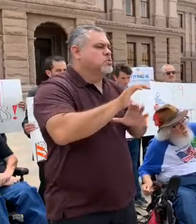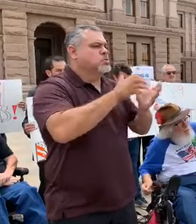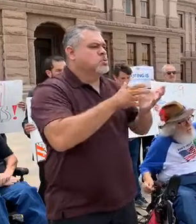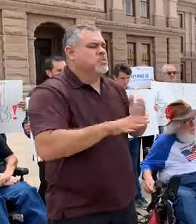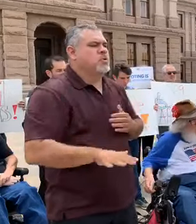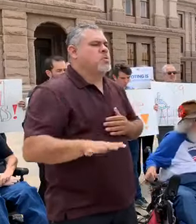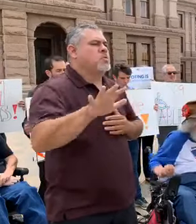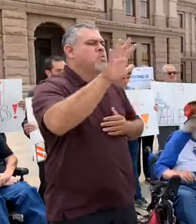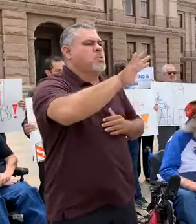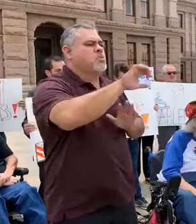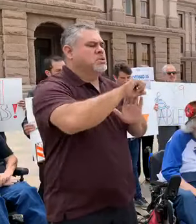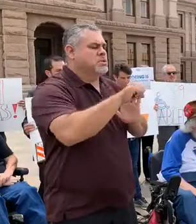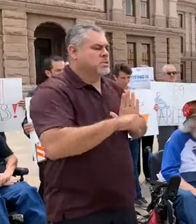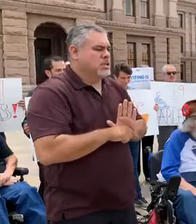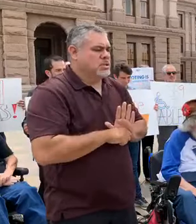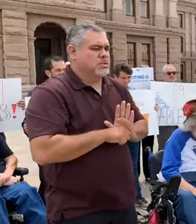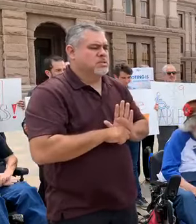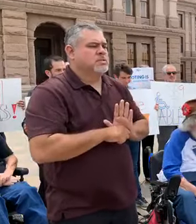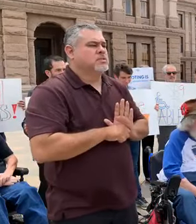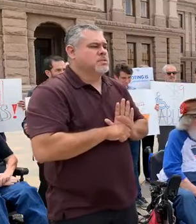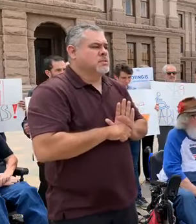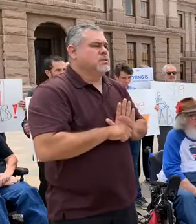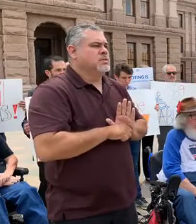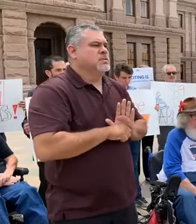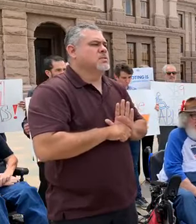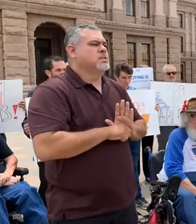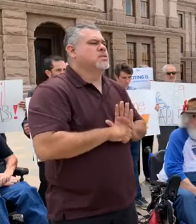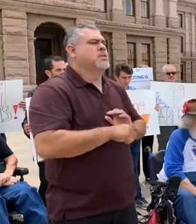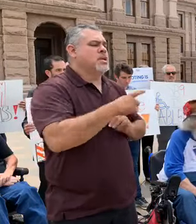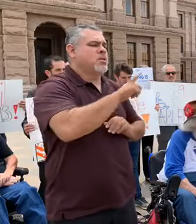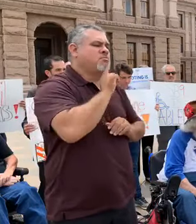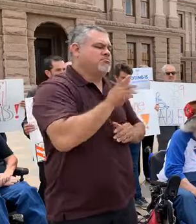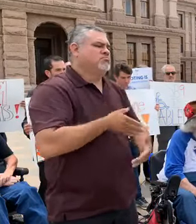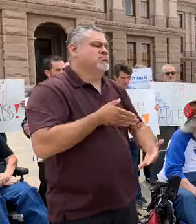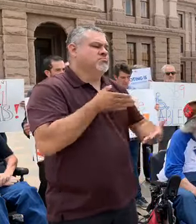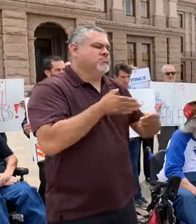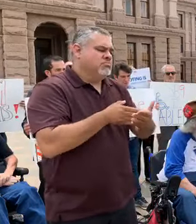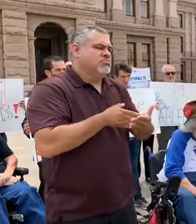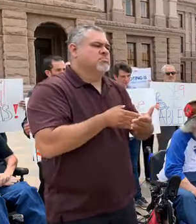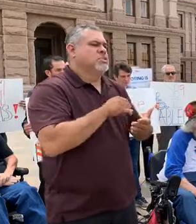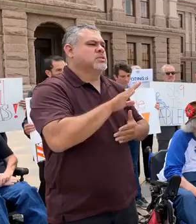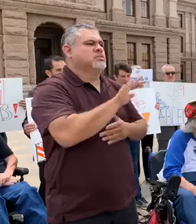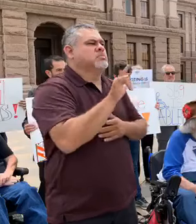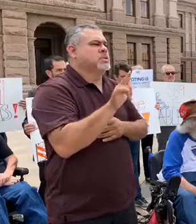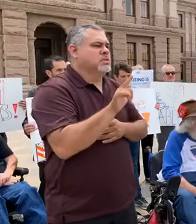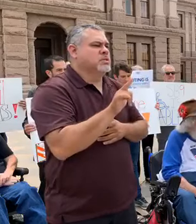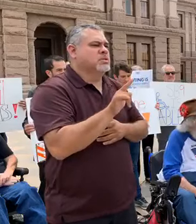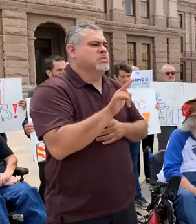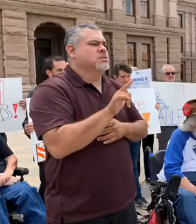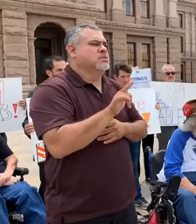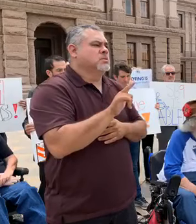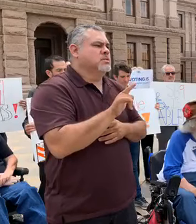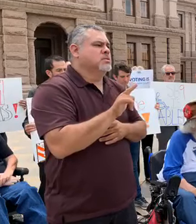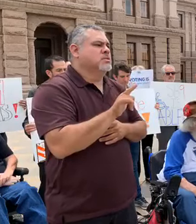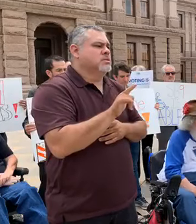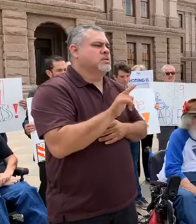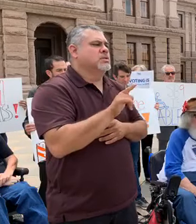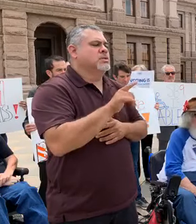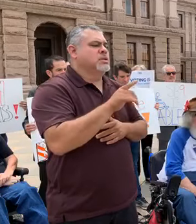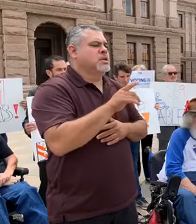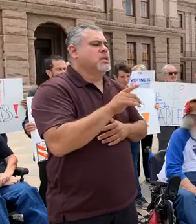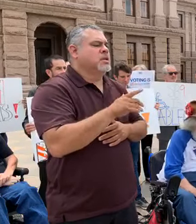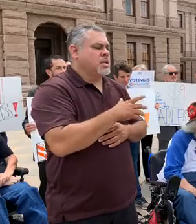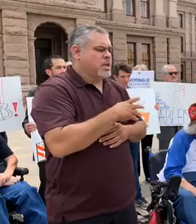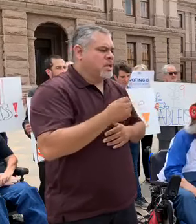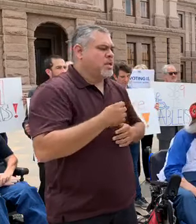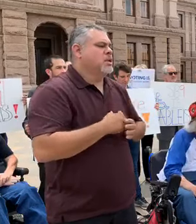all over the state, are adamantly against this bill and implores